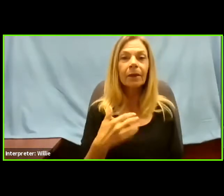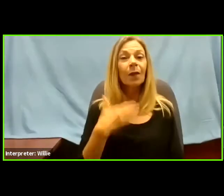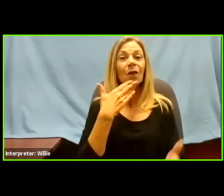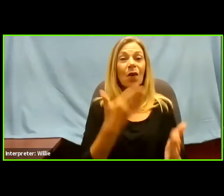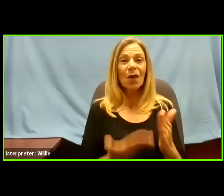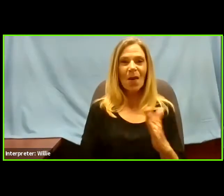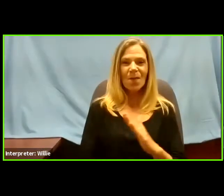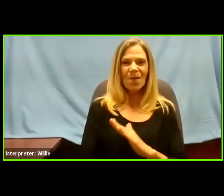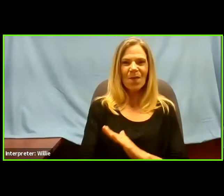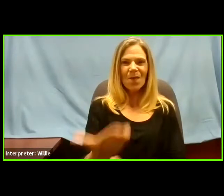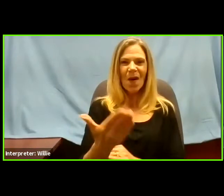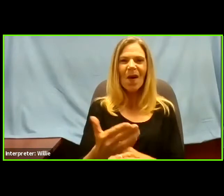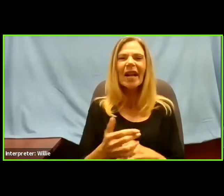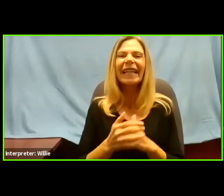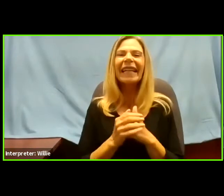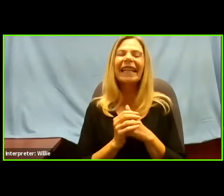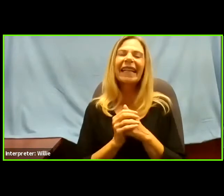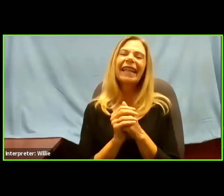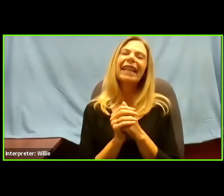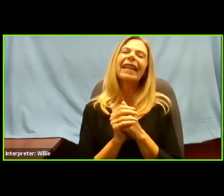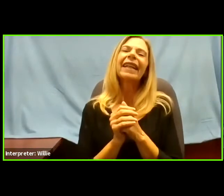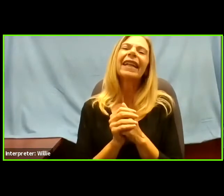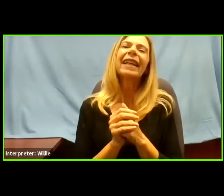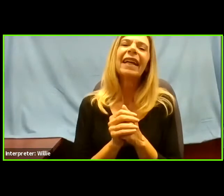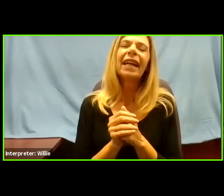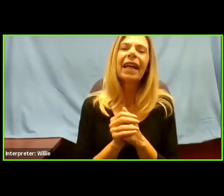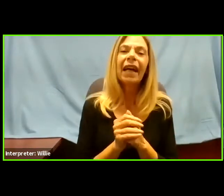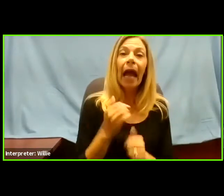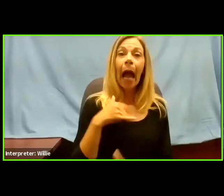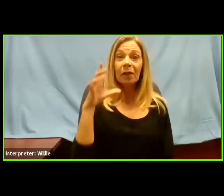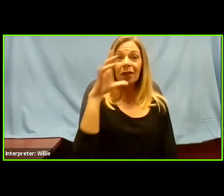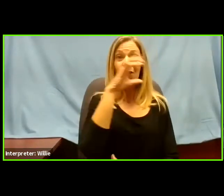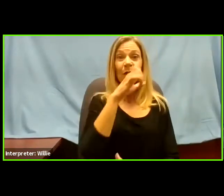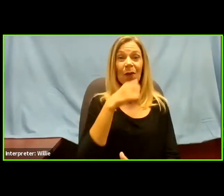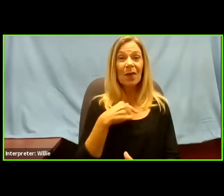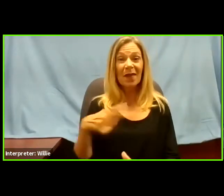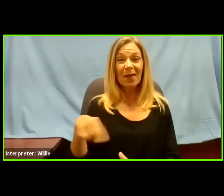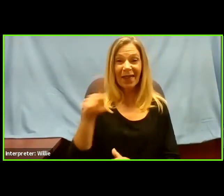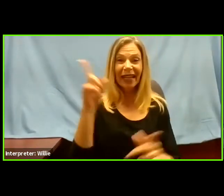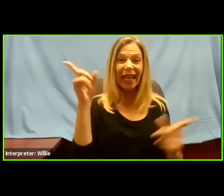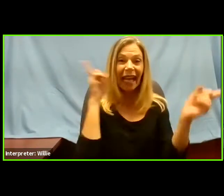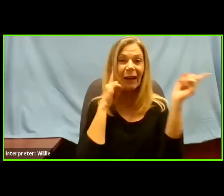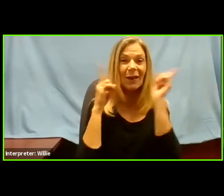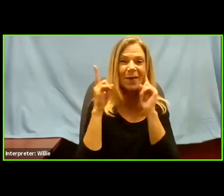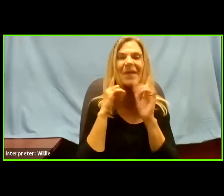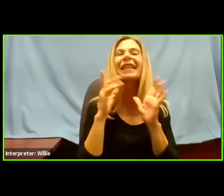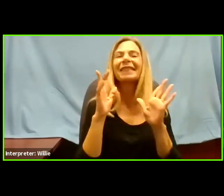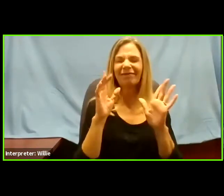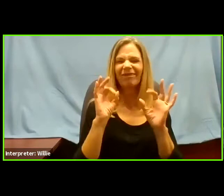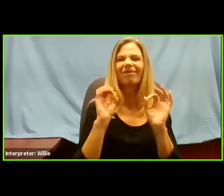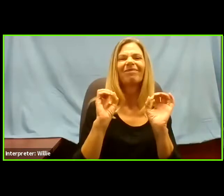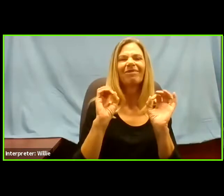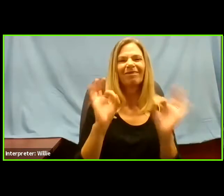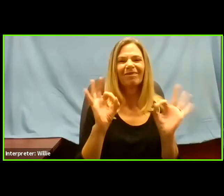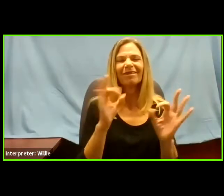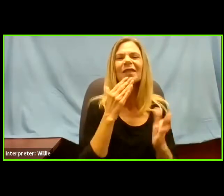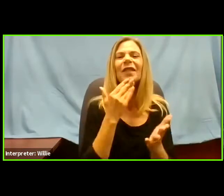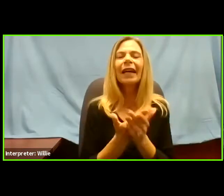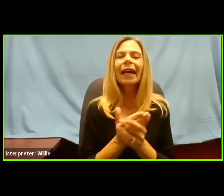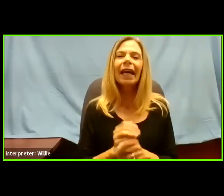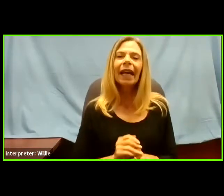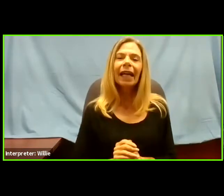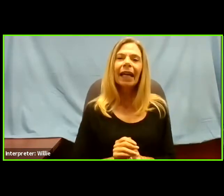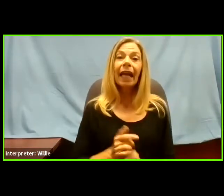I am up. I'm assuming you could hear me. Okay, good. Well, I